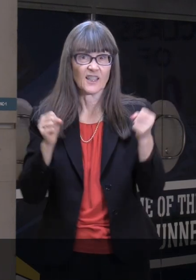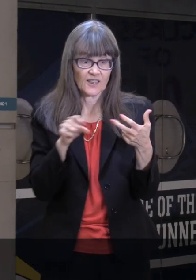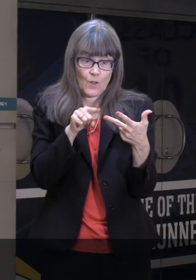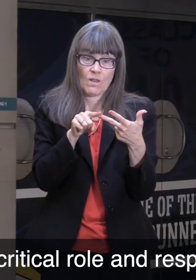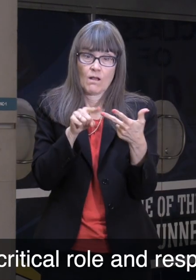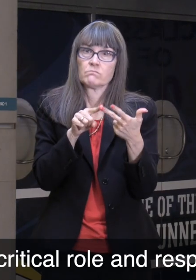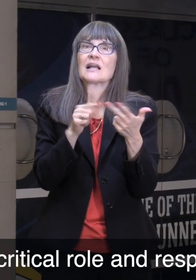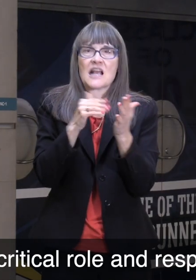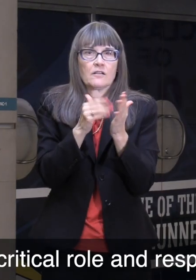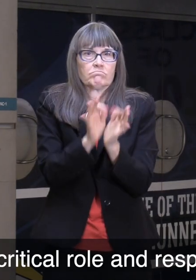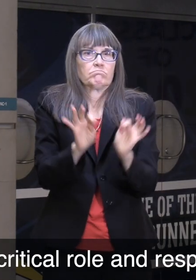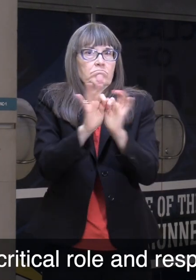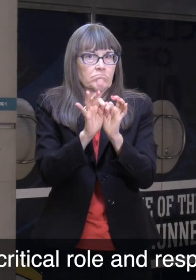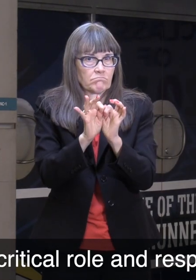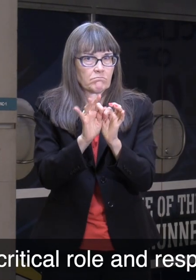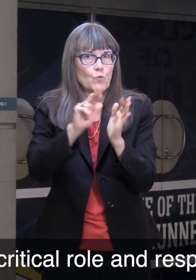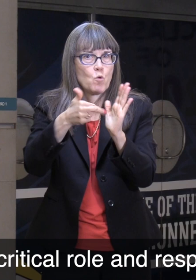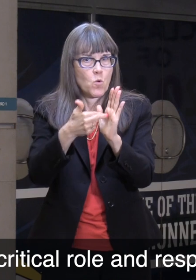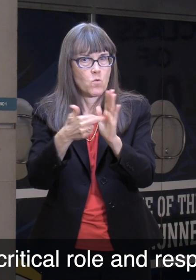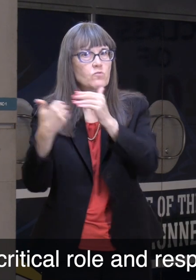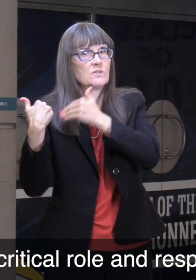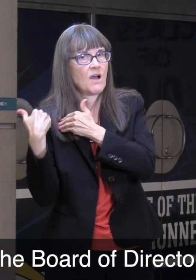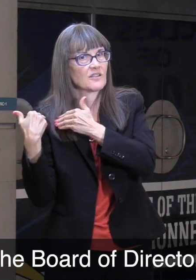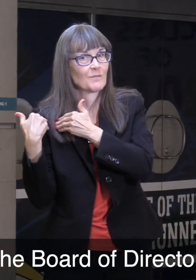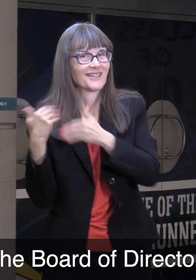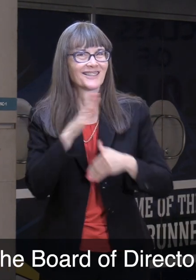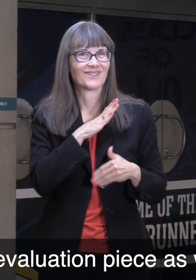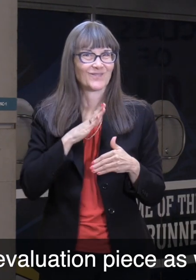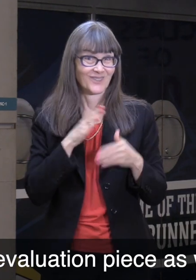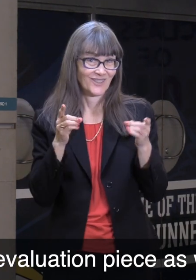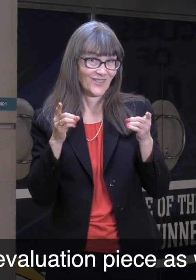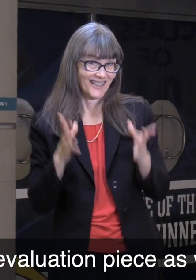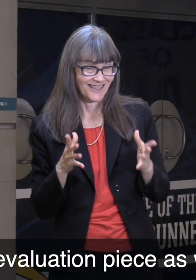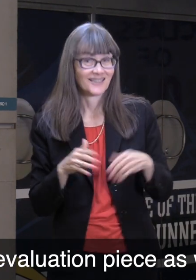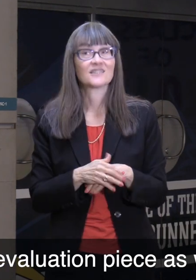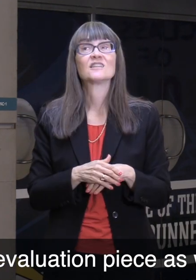That is a critical role and responsibility of the Board of Directors, that evaluation piece as well.